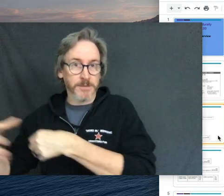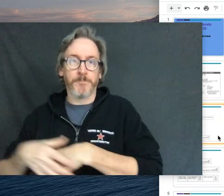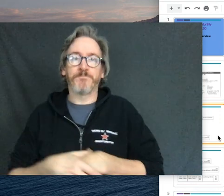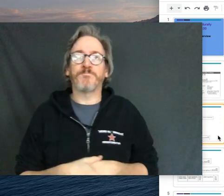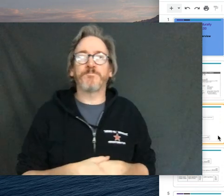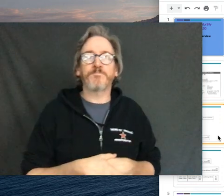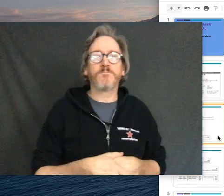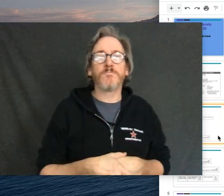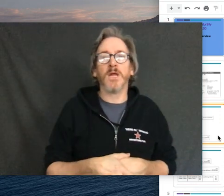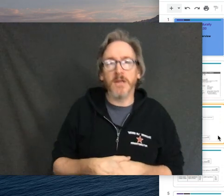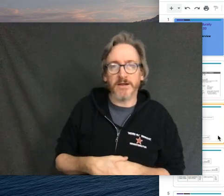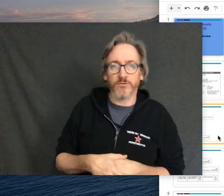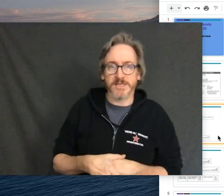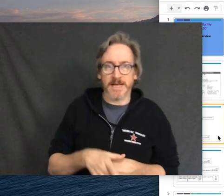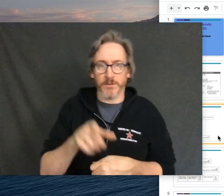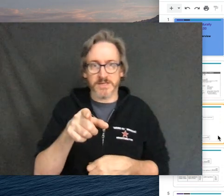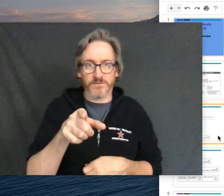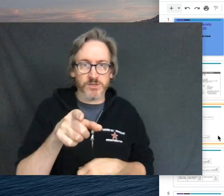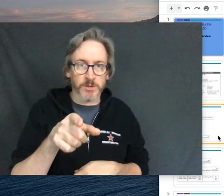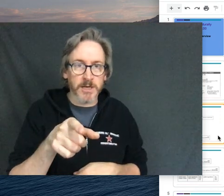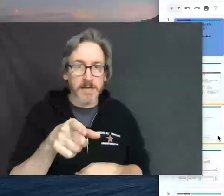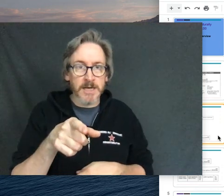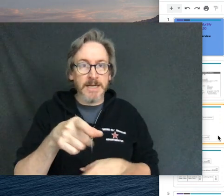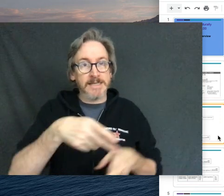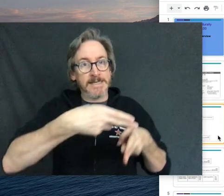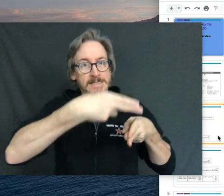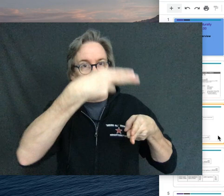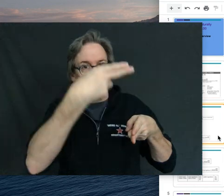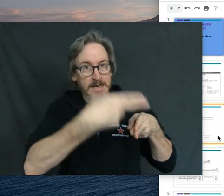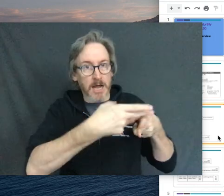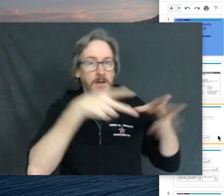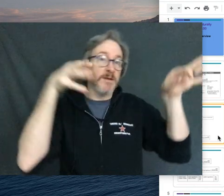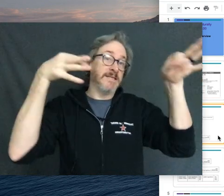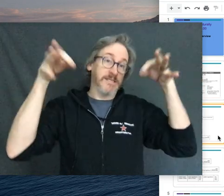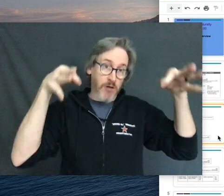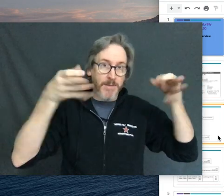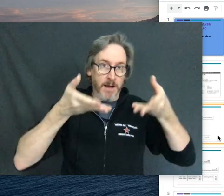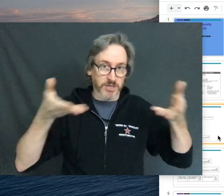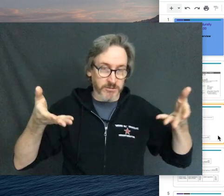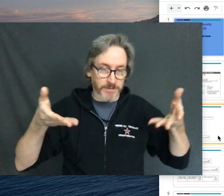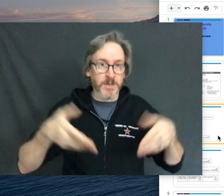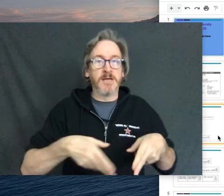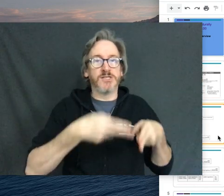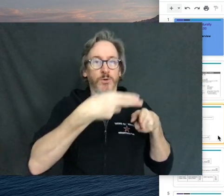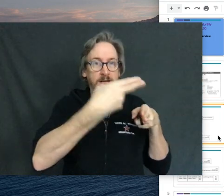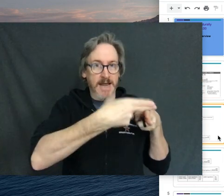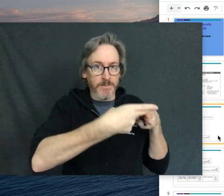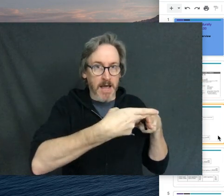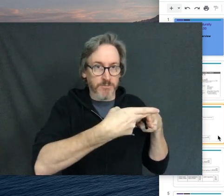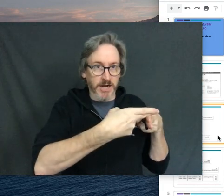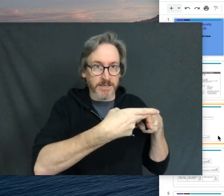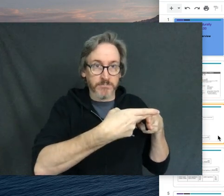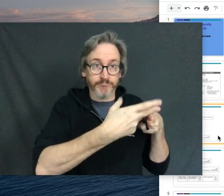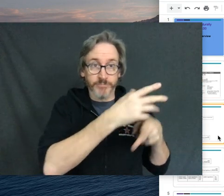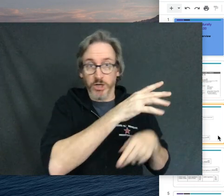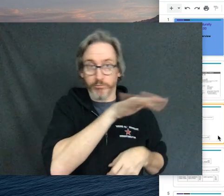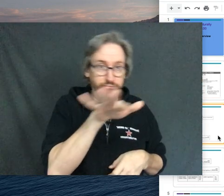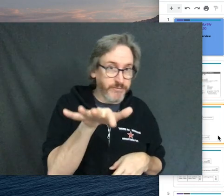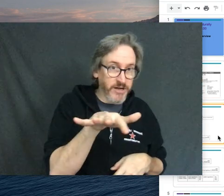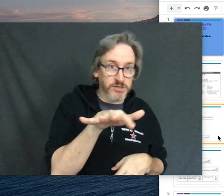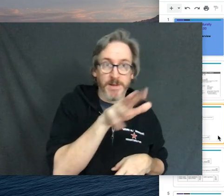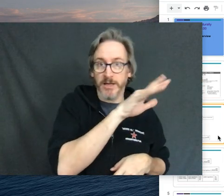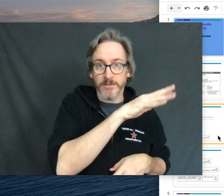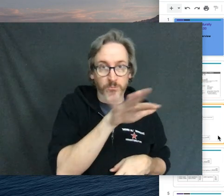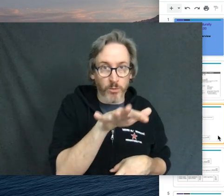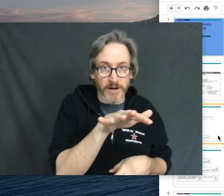question. Like, for example, this first one, it says describe an object, So name the object. So